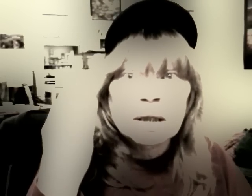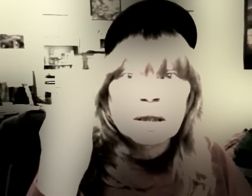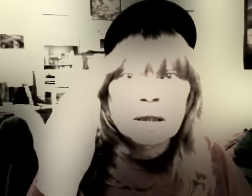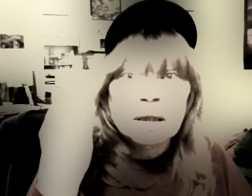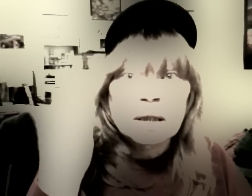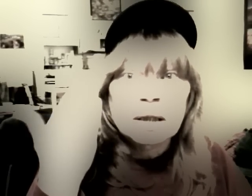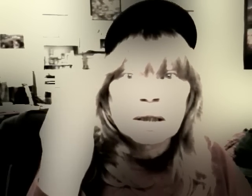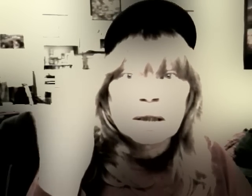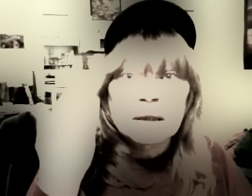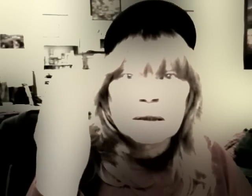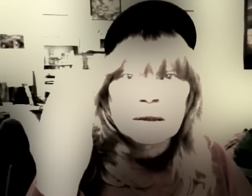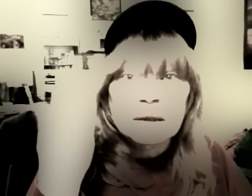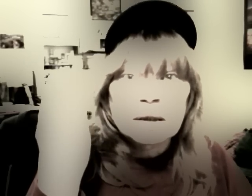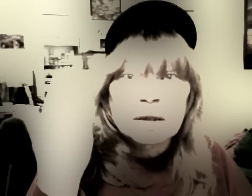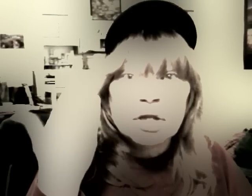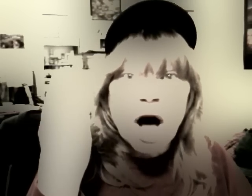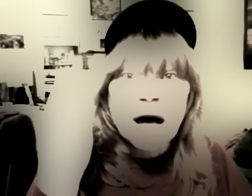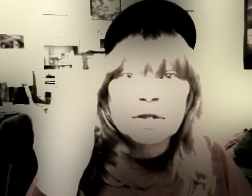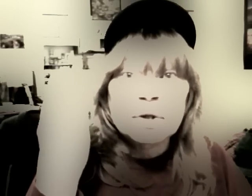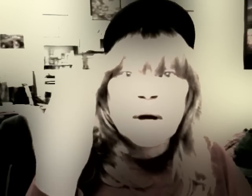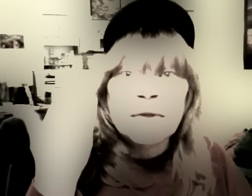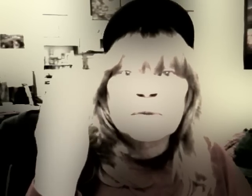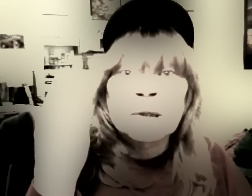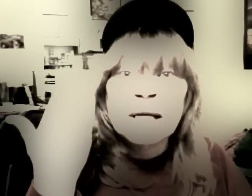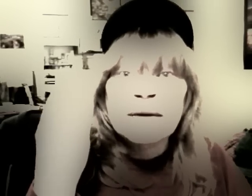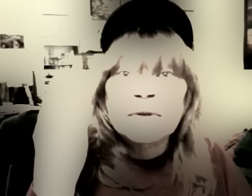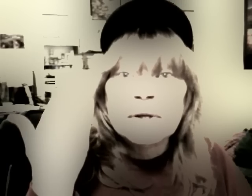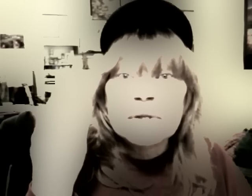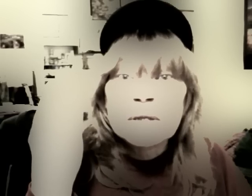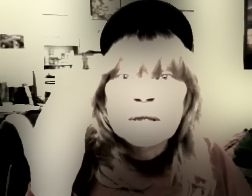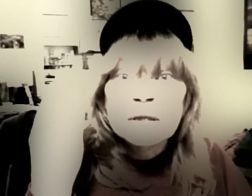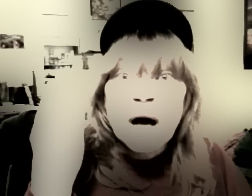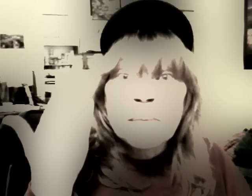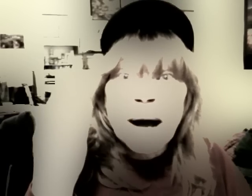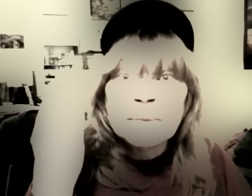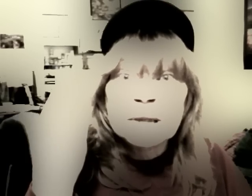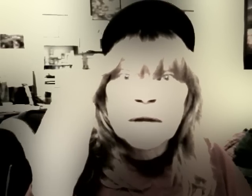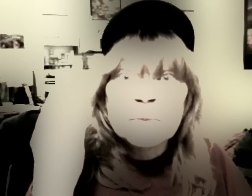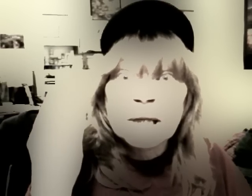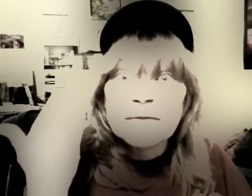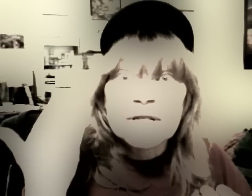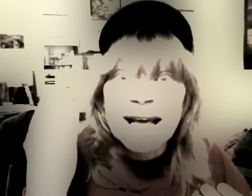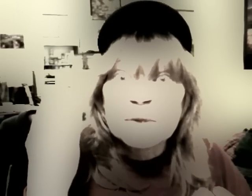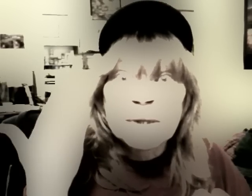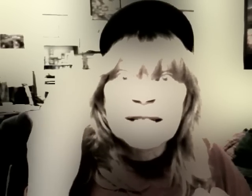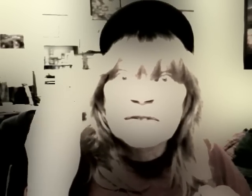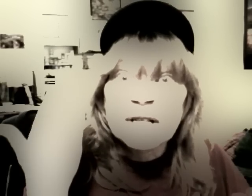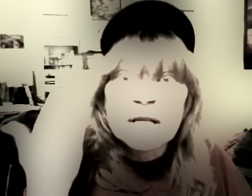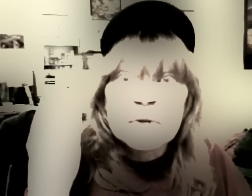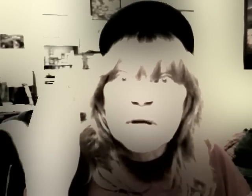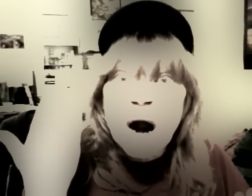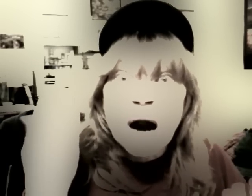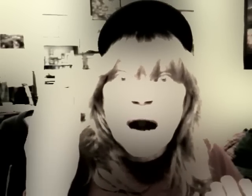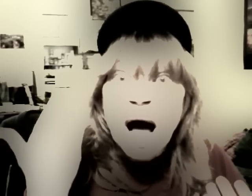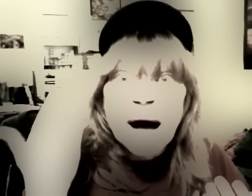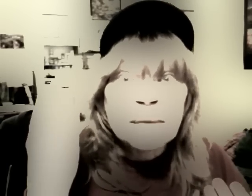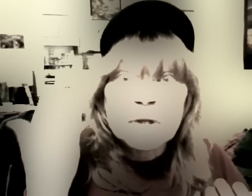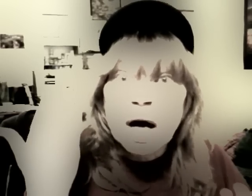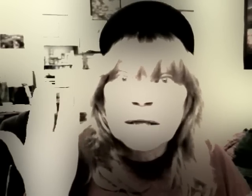talk to other believers. Talk Bible to other believers. That's what these videos are. I'm talking to